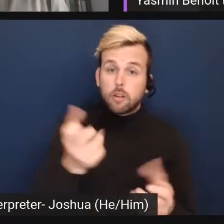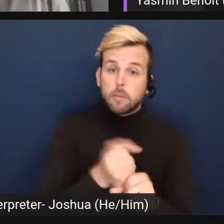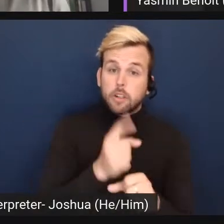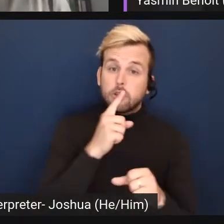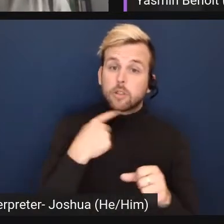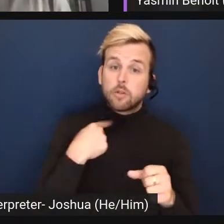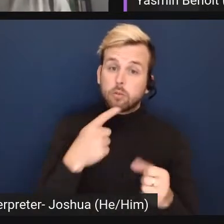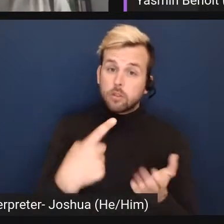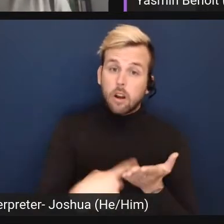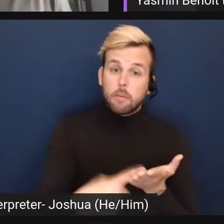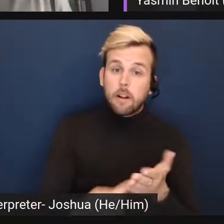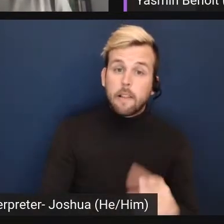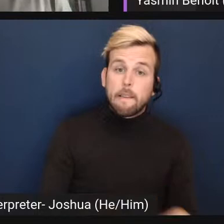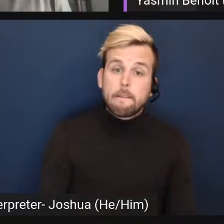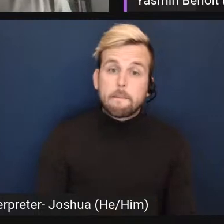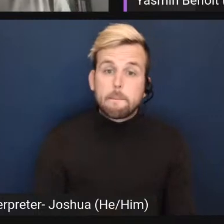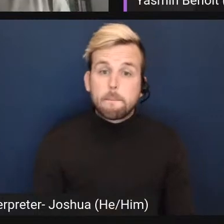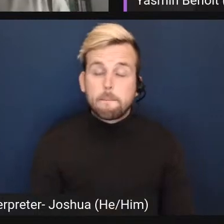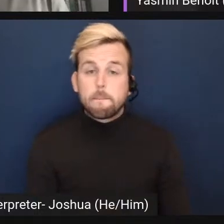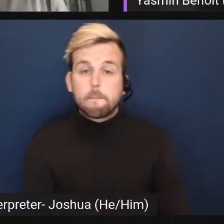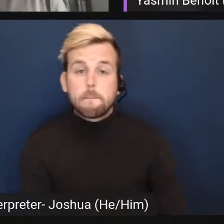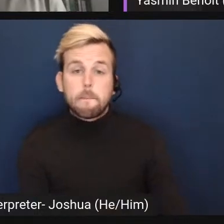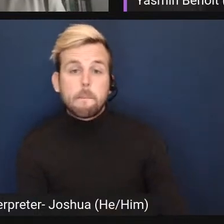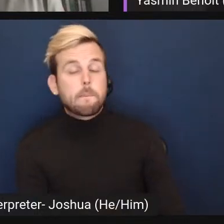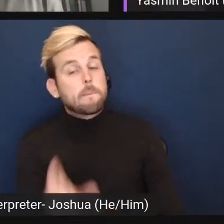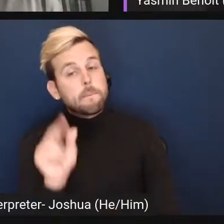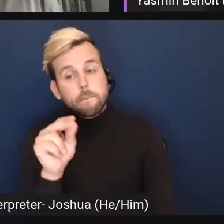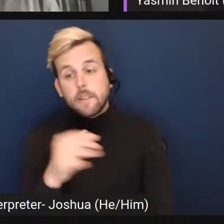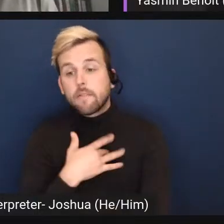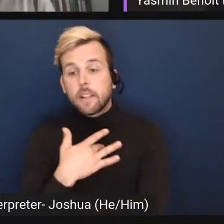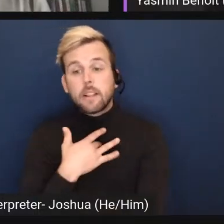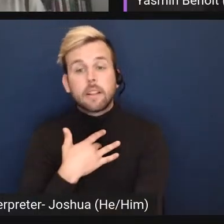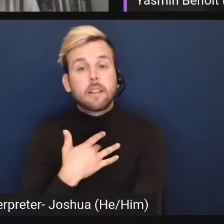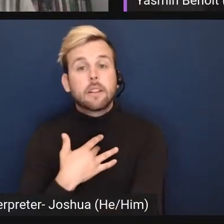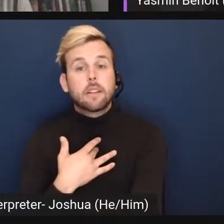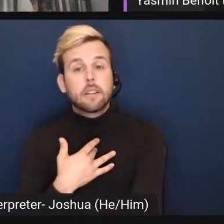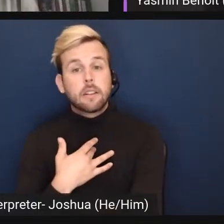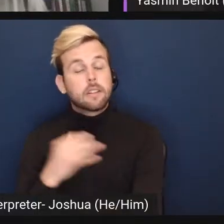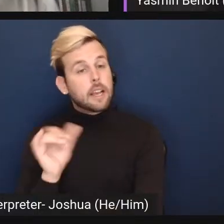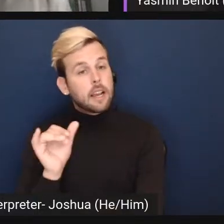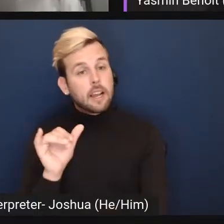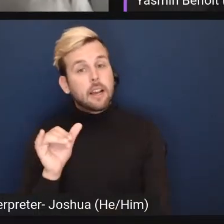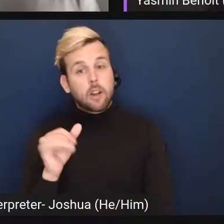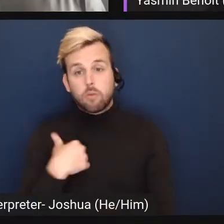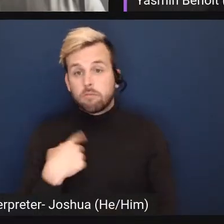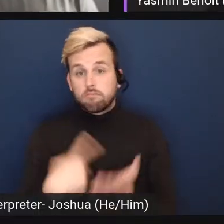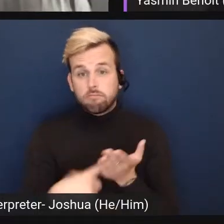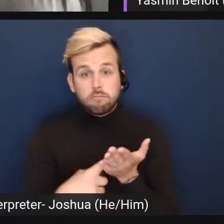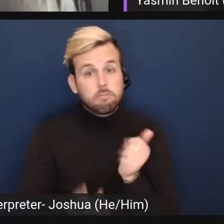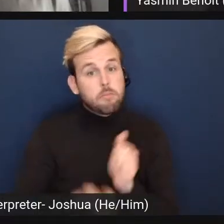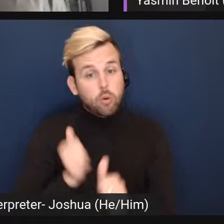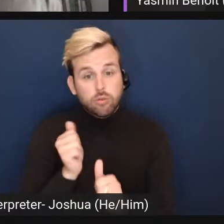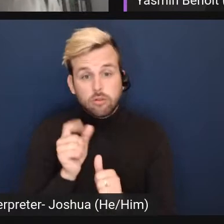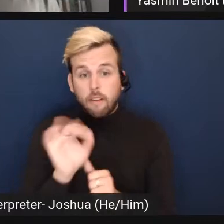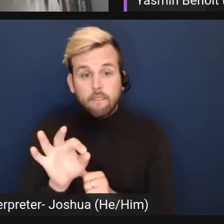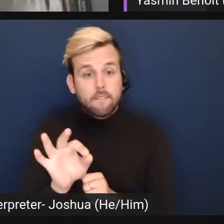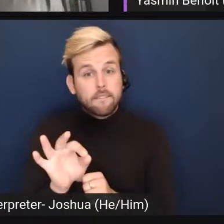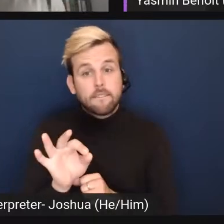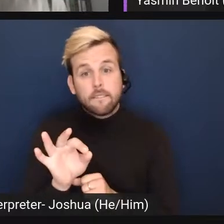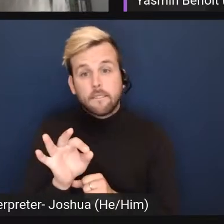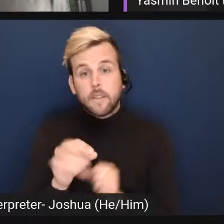sure we talk about? Um, no, I feel like, I feel like we covered most of the, kind of,